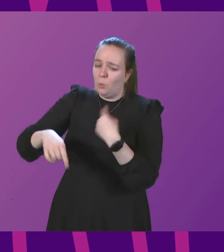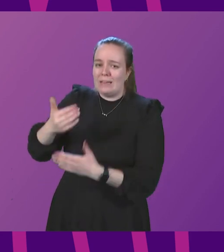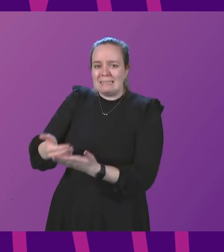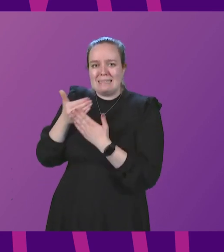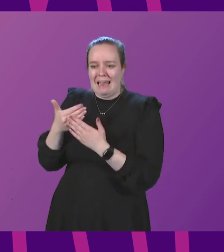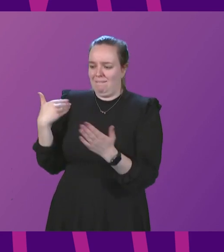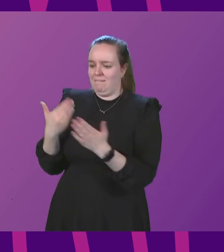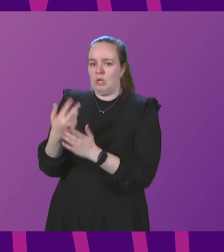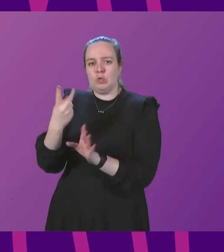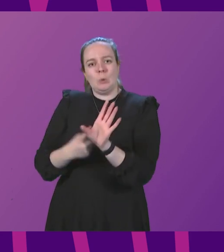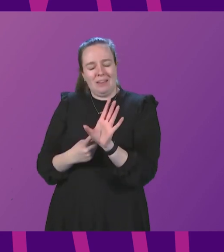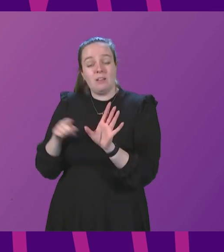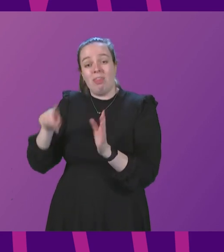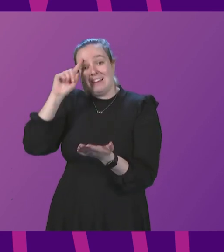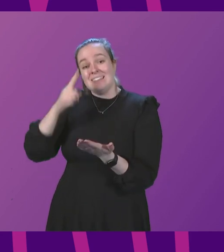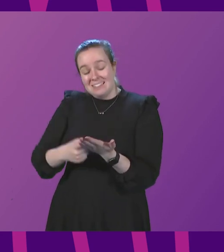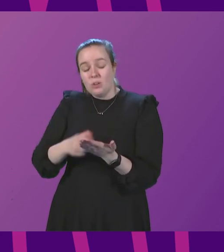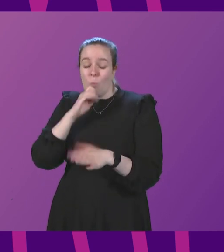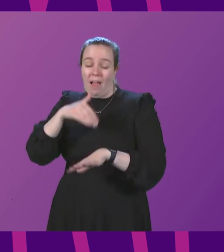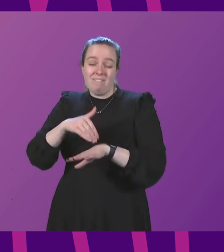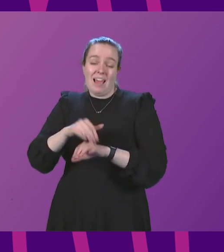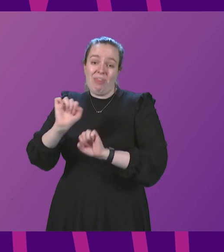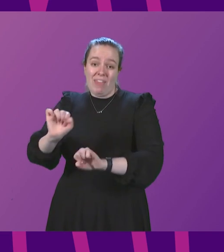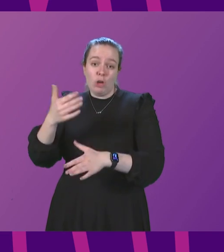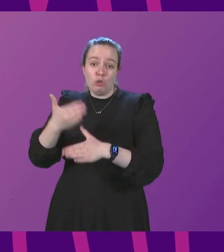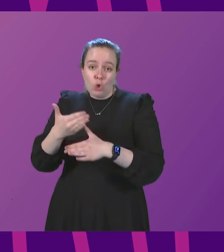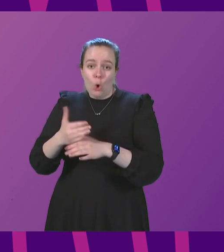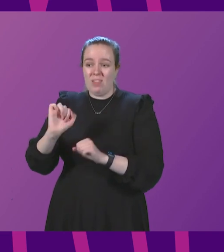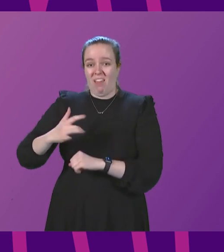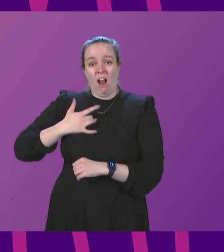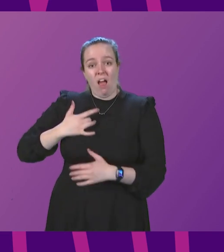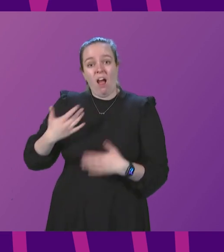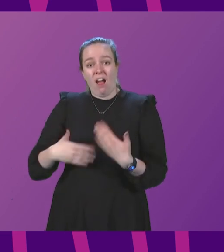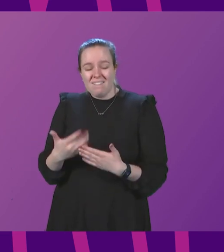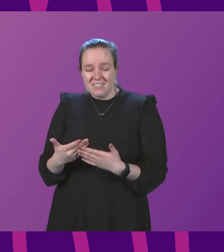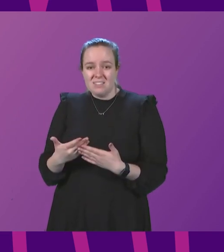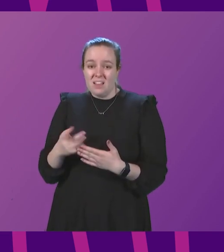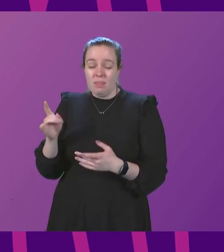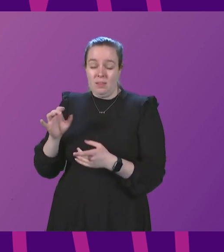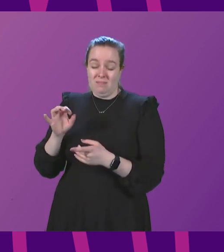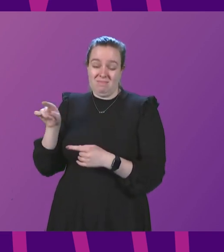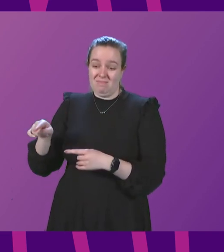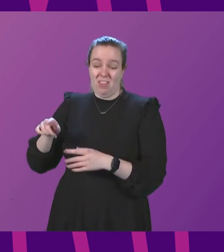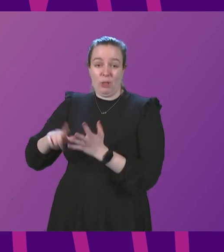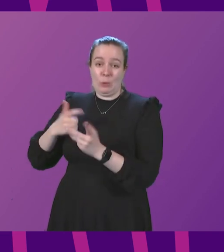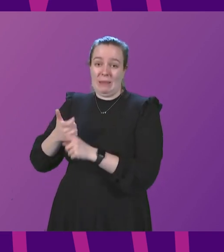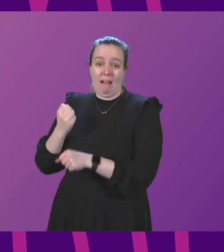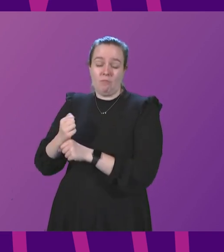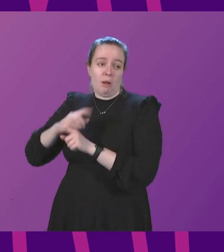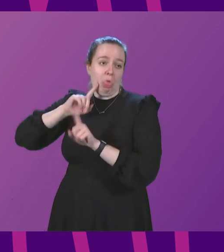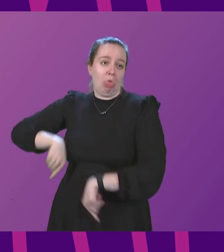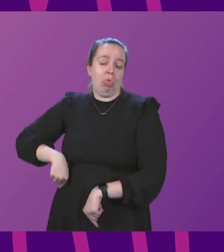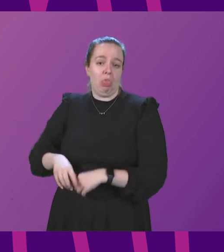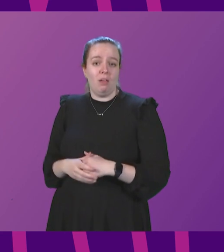past two years. And these decisions affect their jobs and livelihoods, a point seemingly overlooked by the UK Government yesterday.